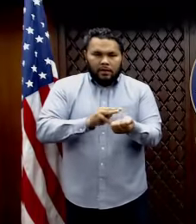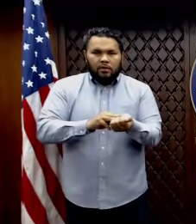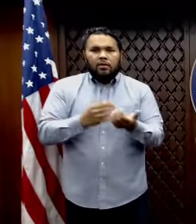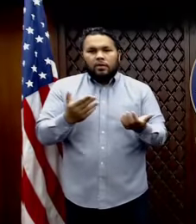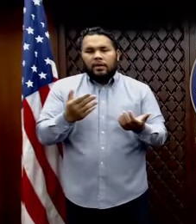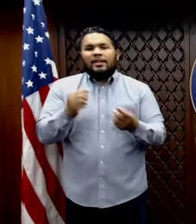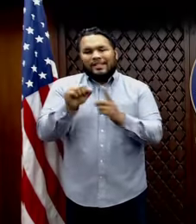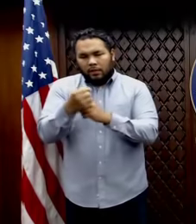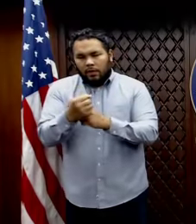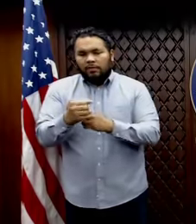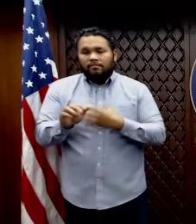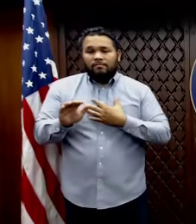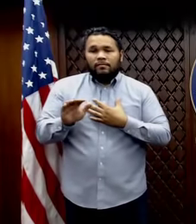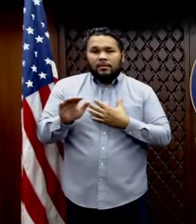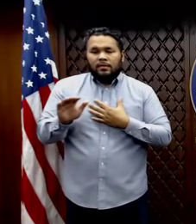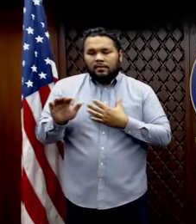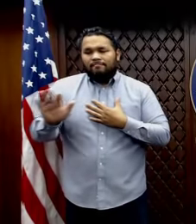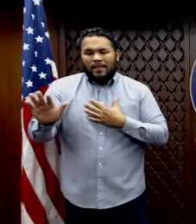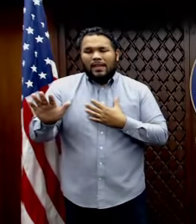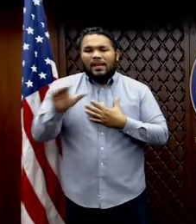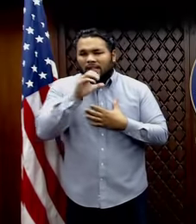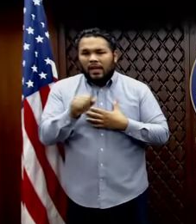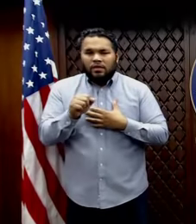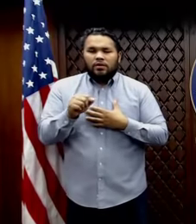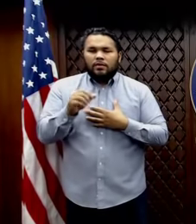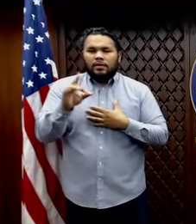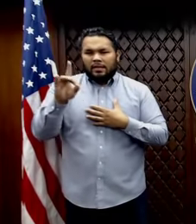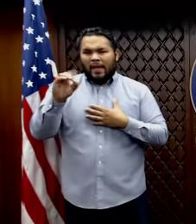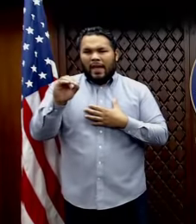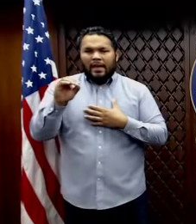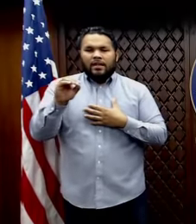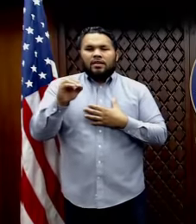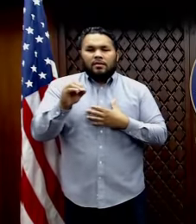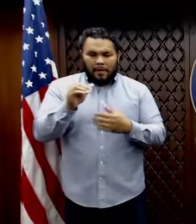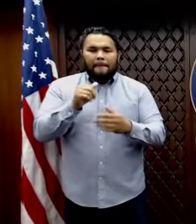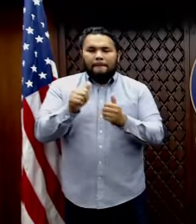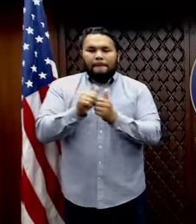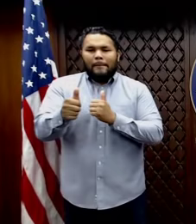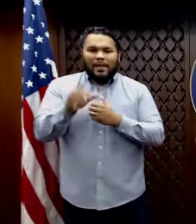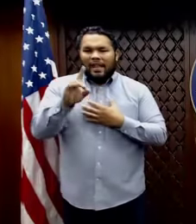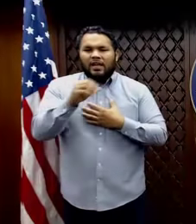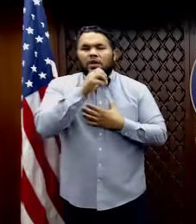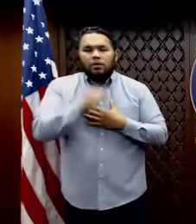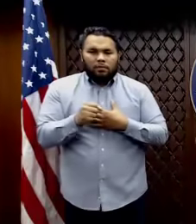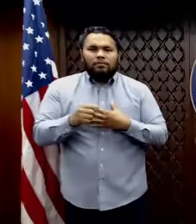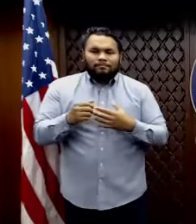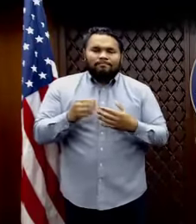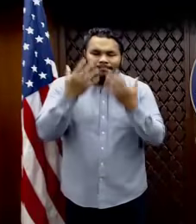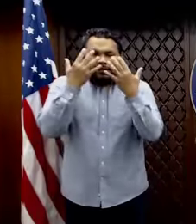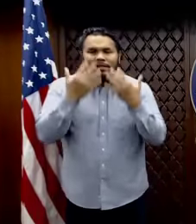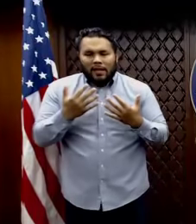at his age, he was over 80. So, you know, unfortunately, we lost him to this COVID